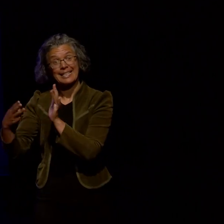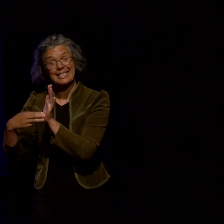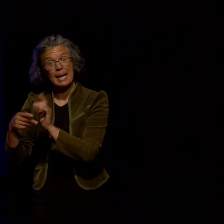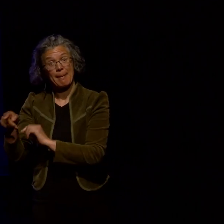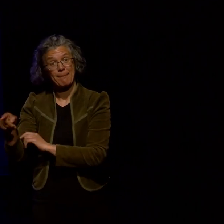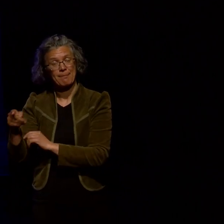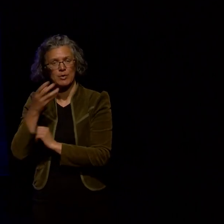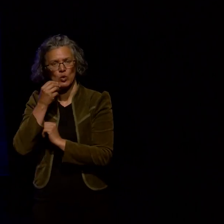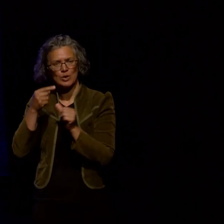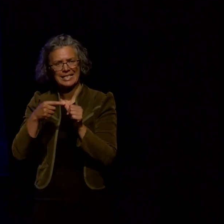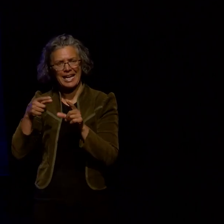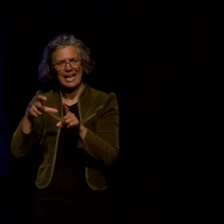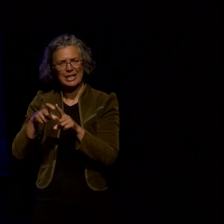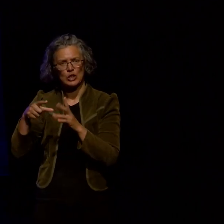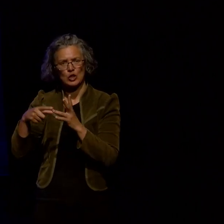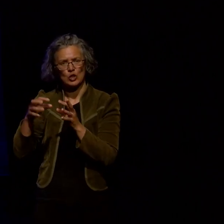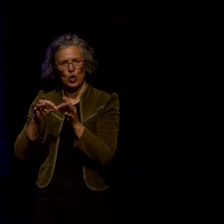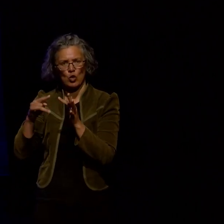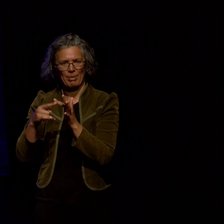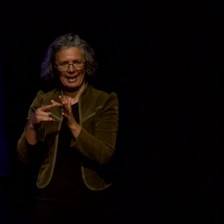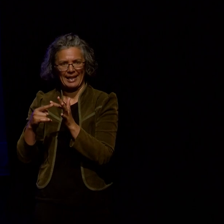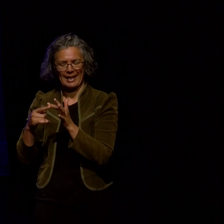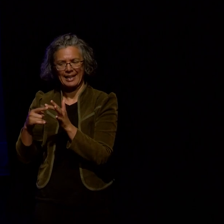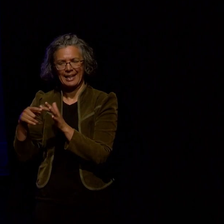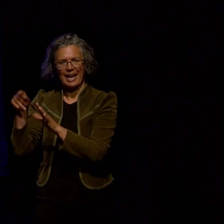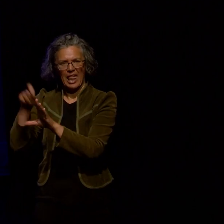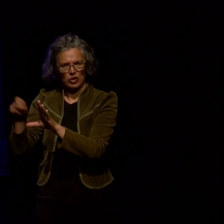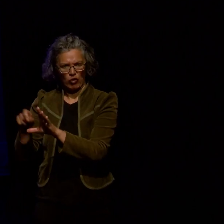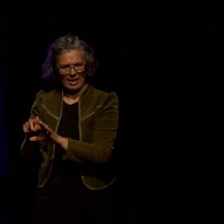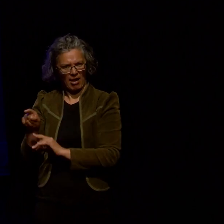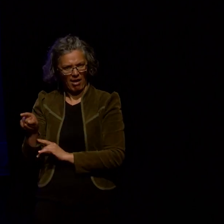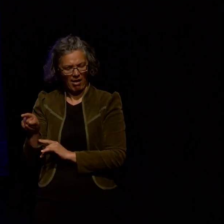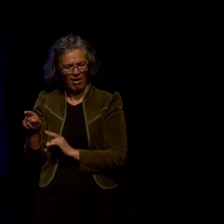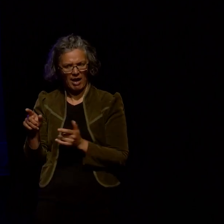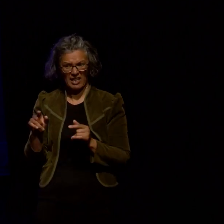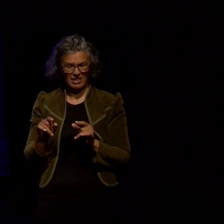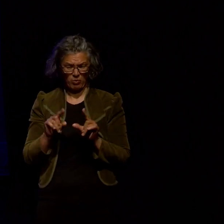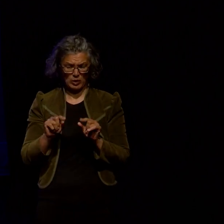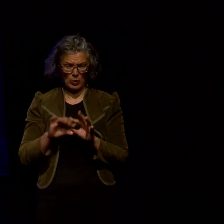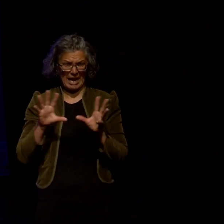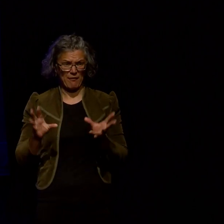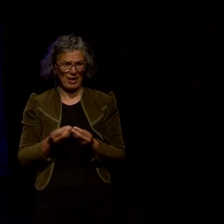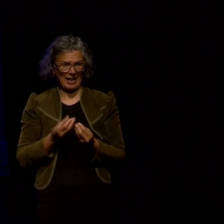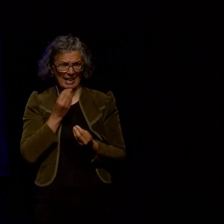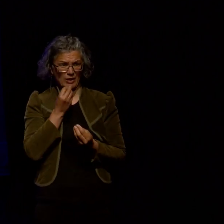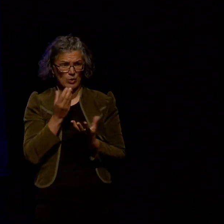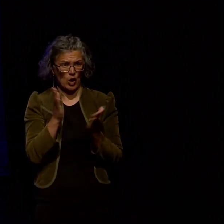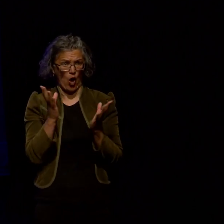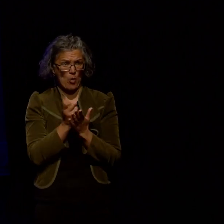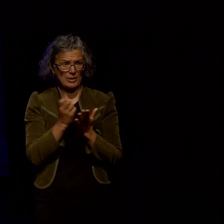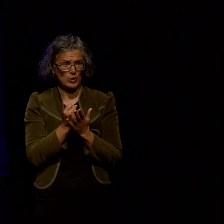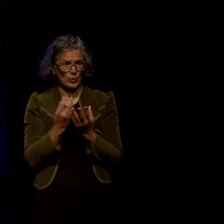a proprietary software in order to create them but yeah we were able to do every single thing with open source software